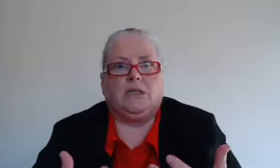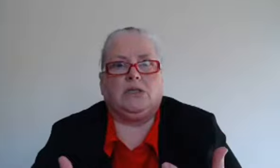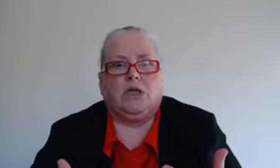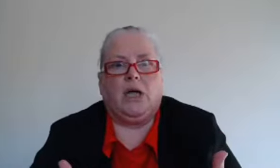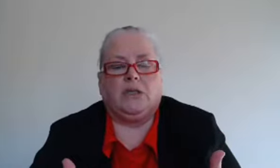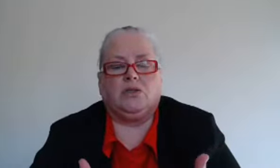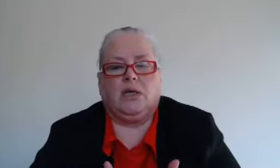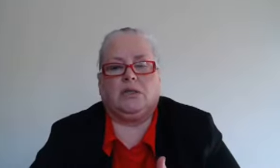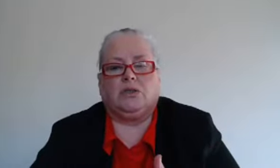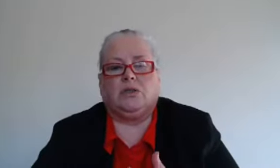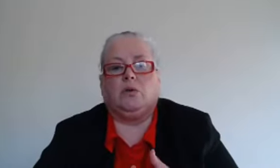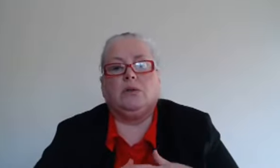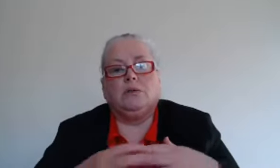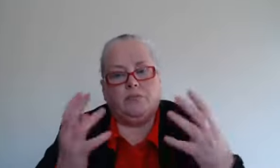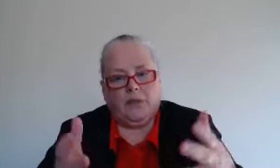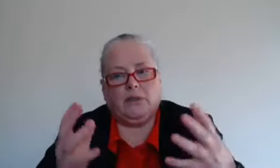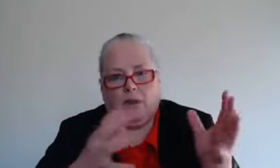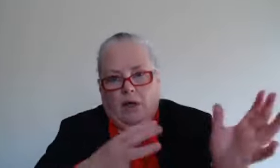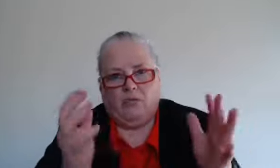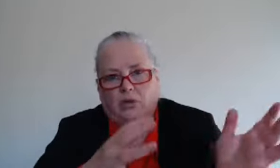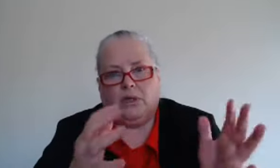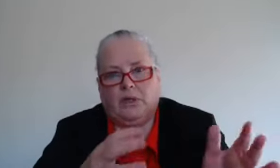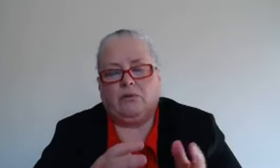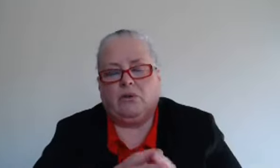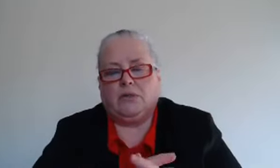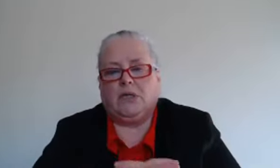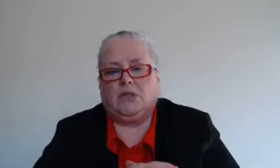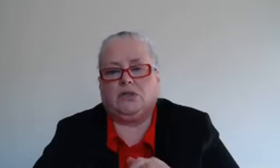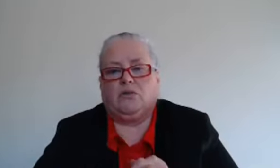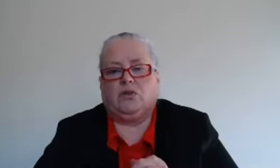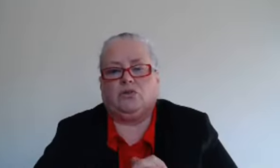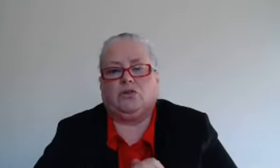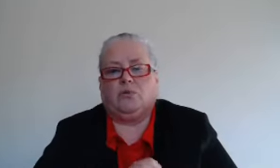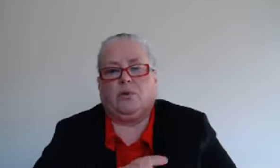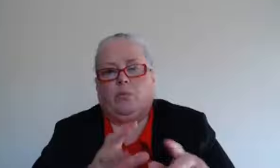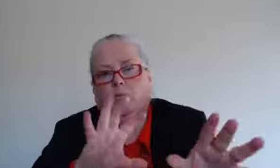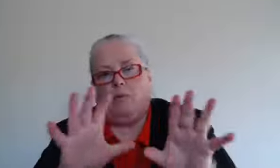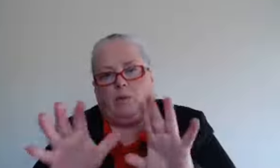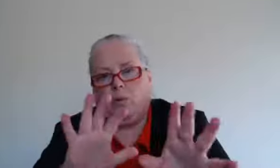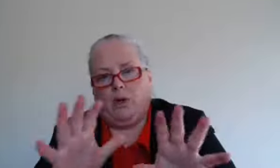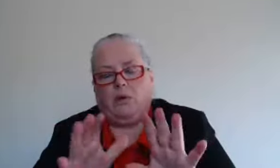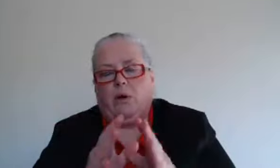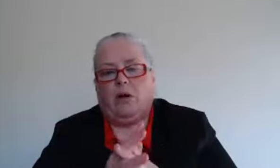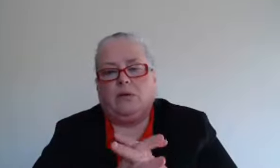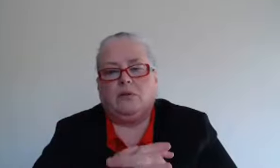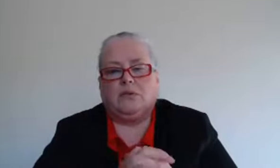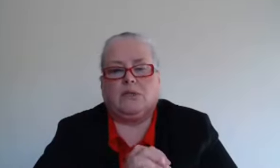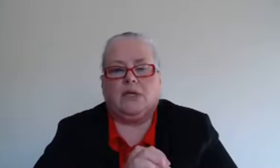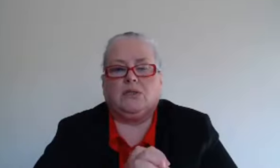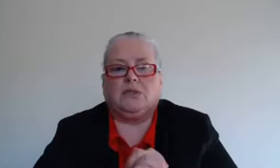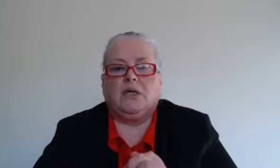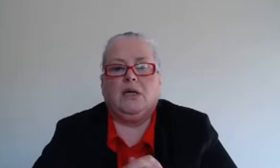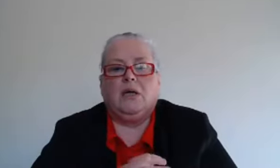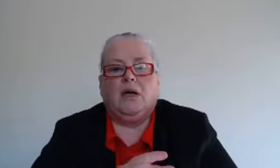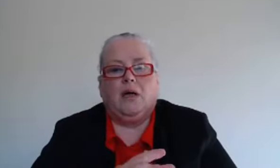to change stage so have a look at those stages if you're unsure about maybe where you are in those stages and